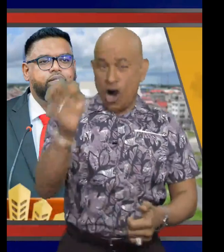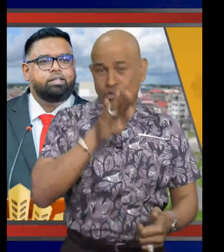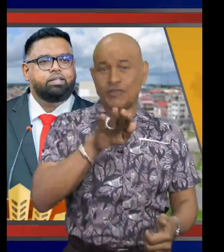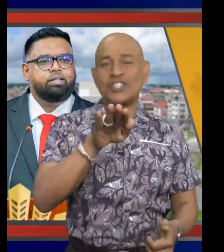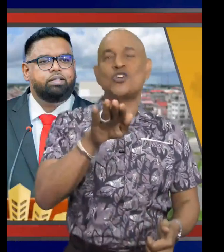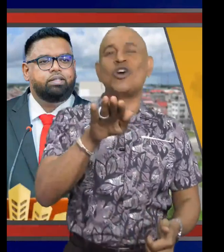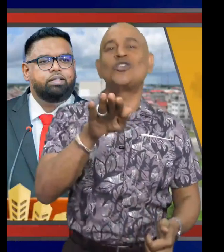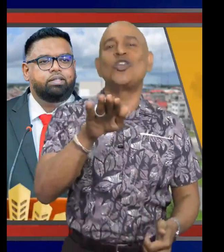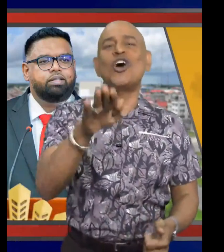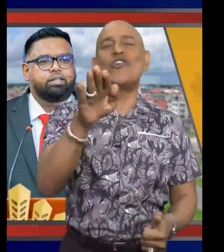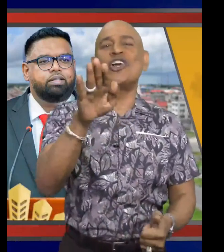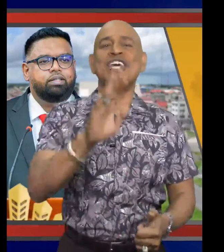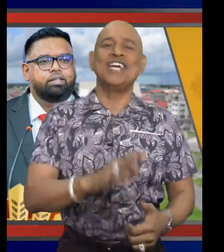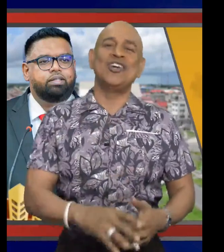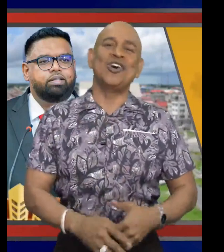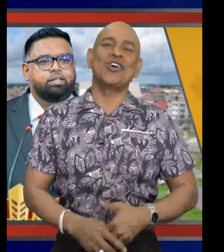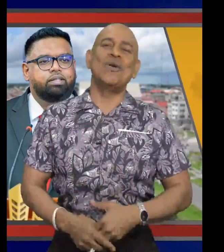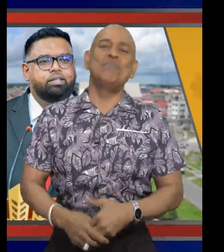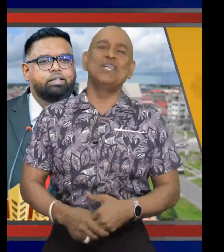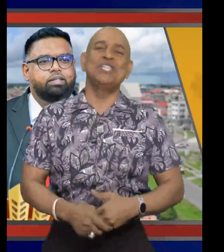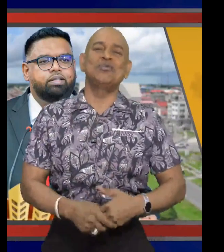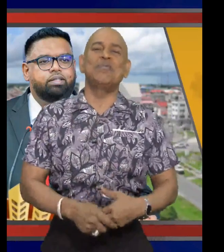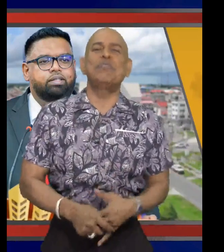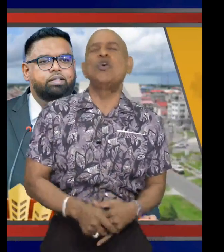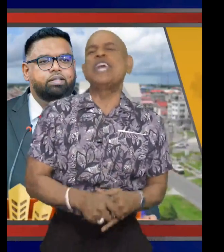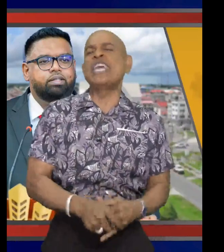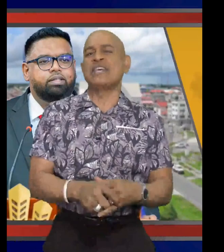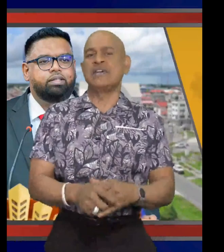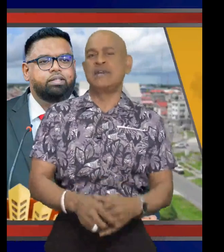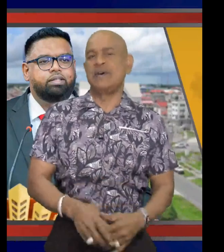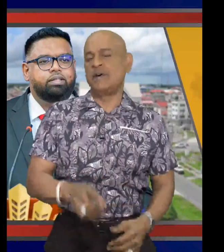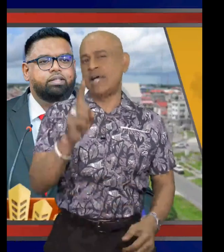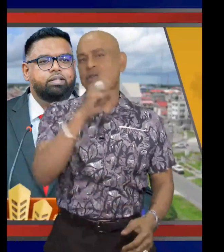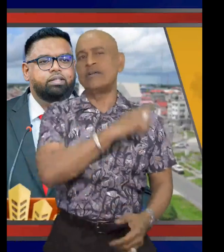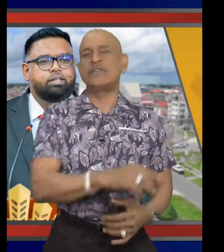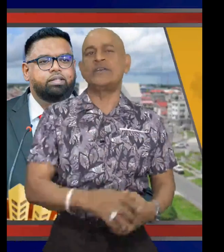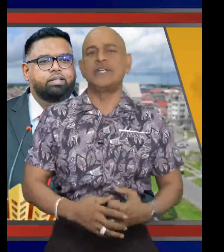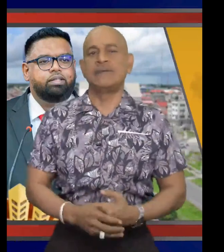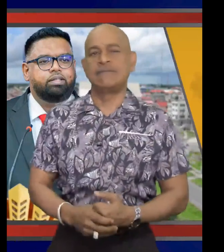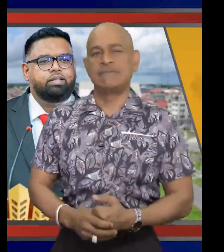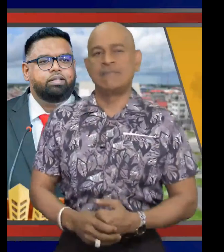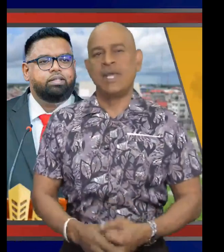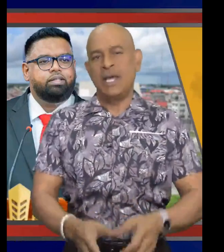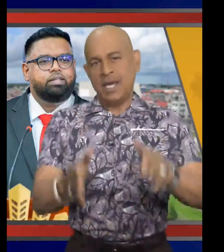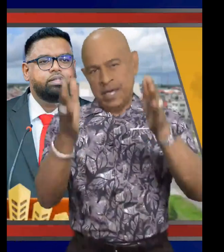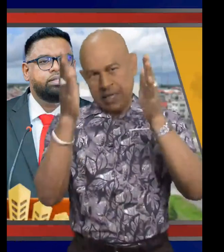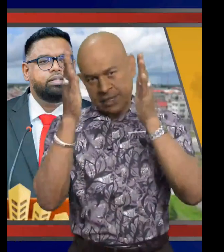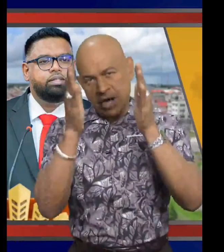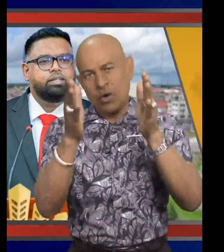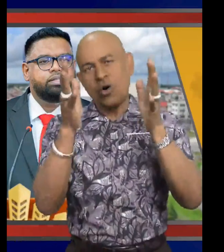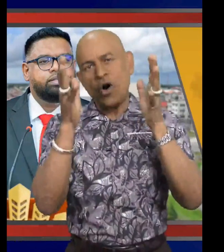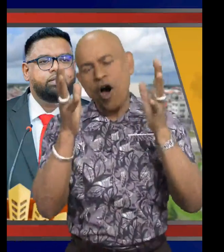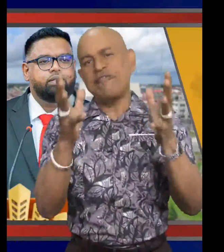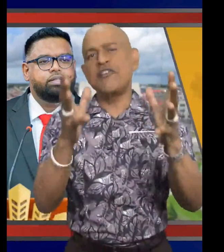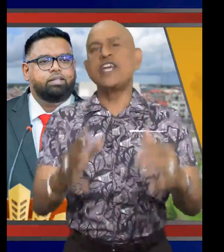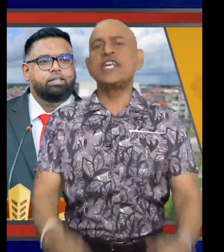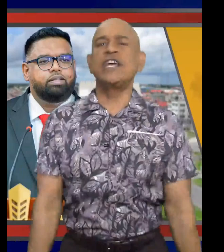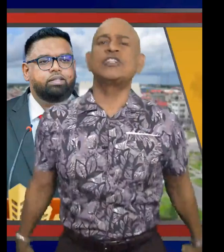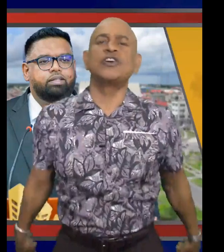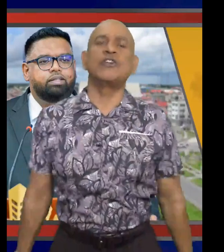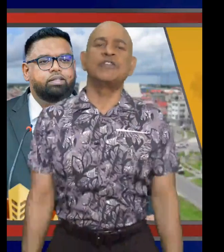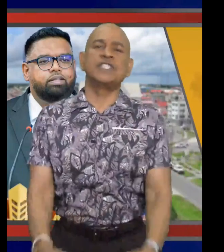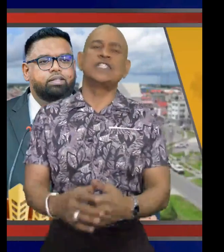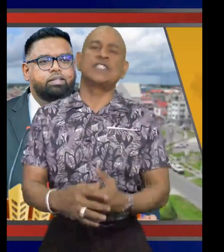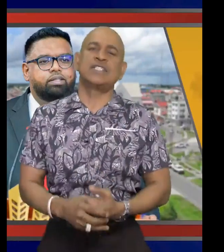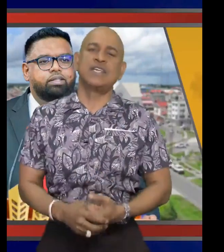out of this called doggery the oil companies were pulling on that country is now offering